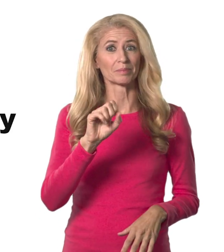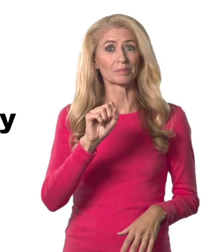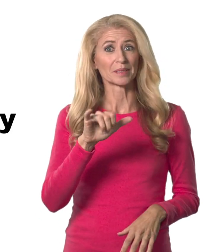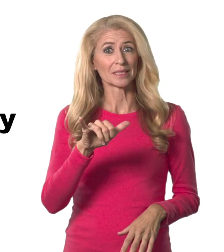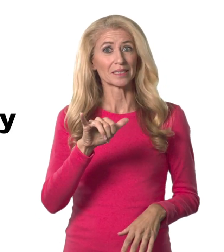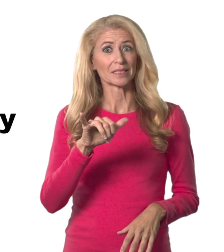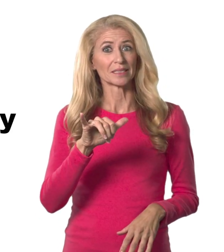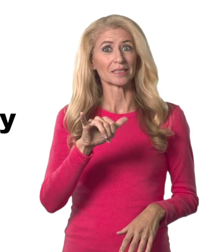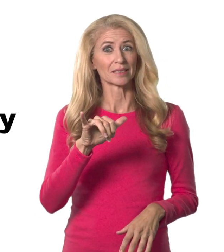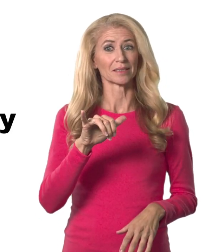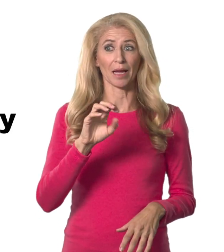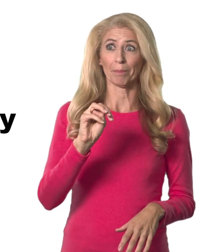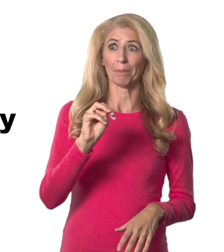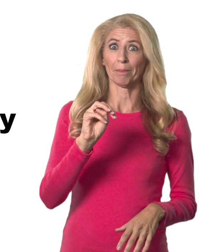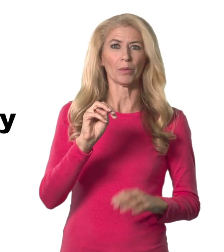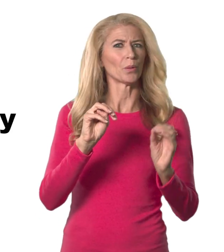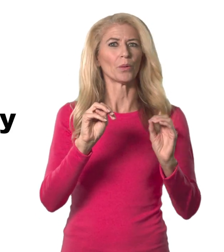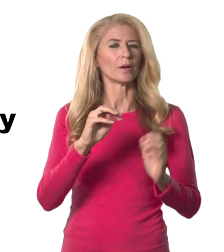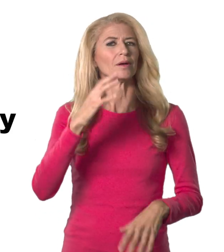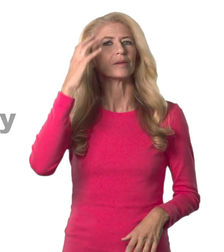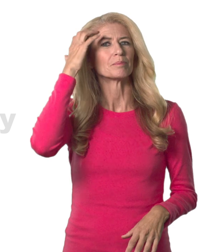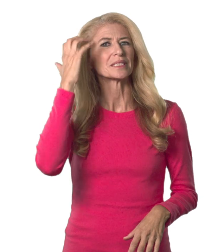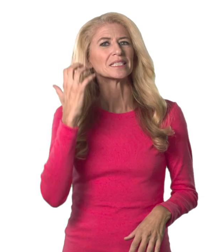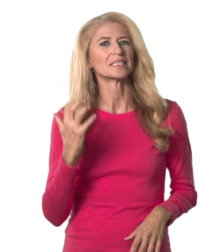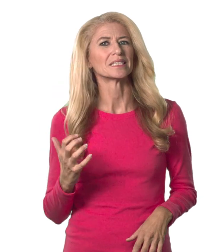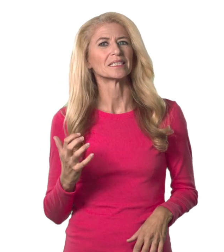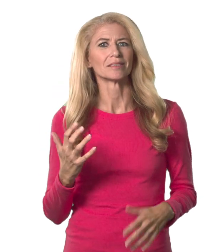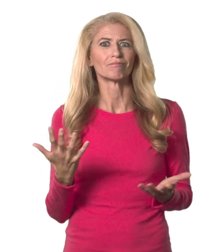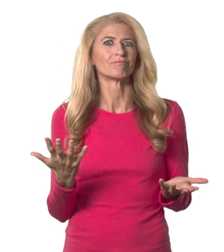might not incorporate the M, but will show a sign for curly hair.